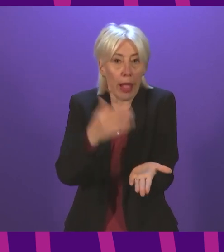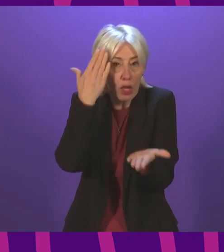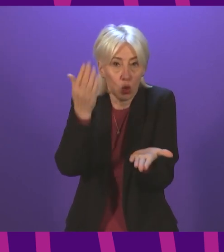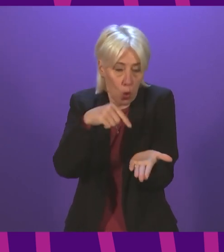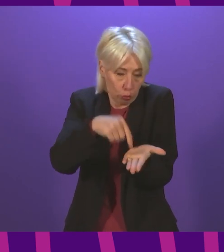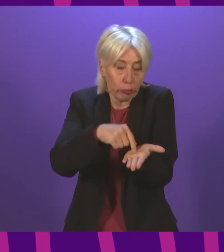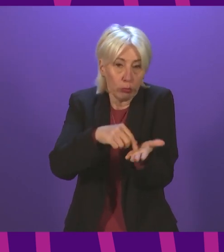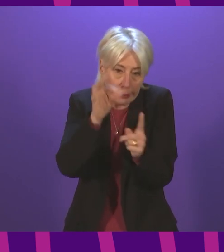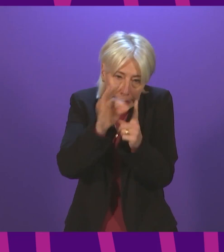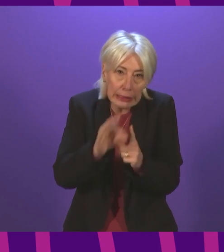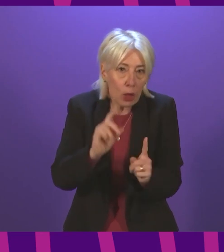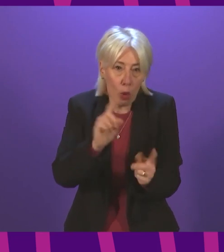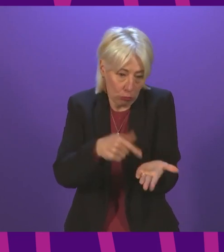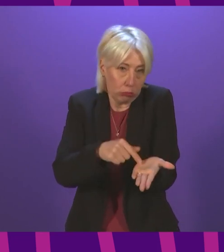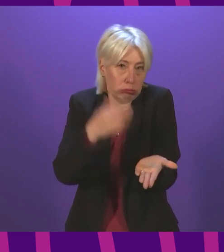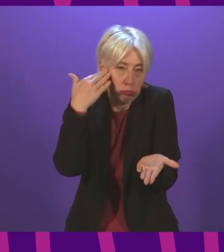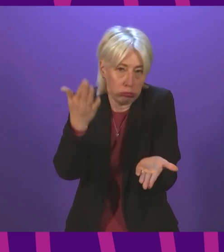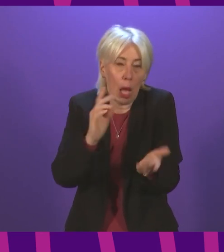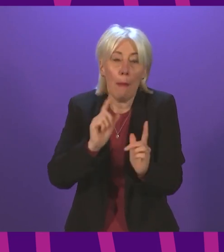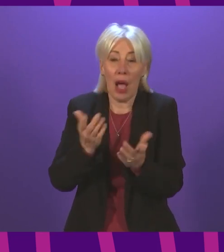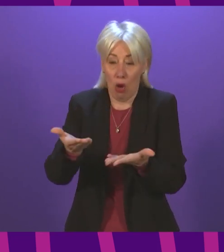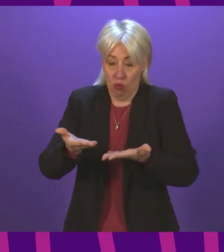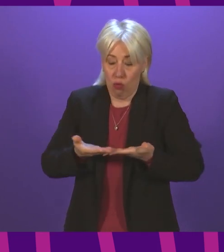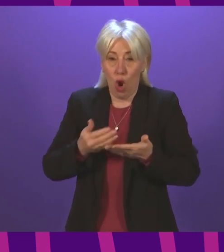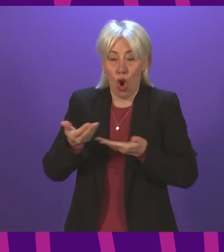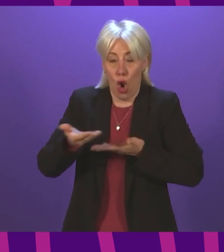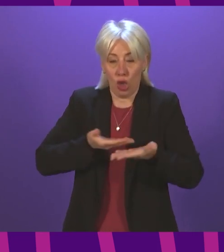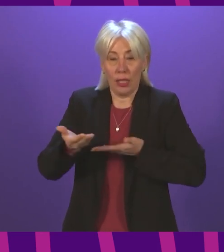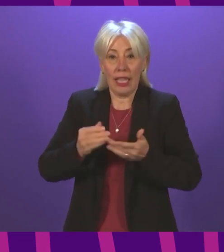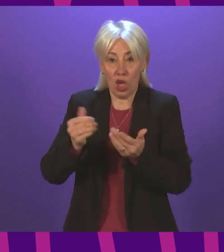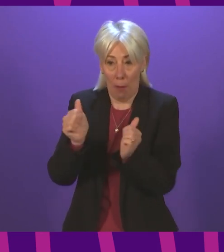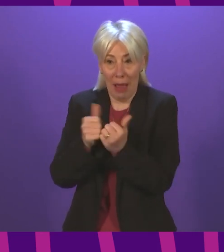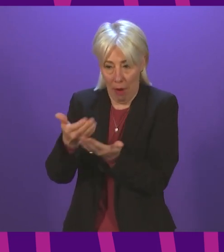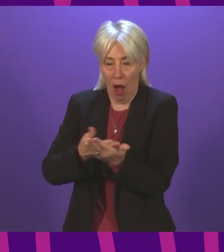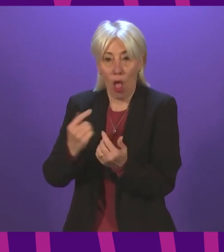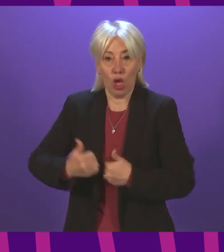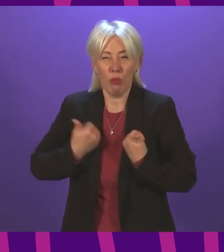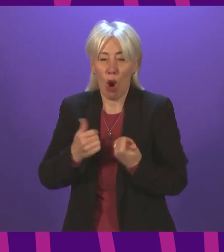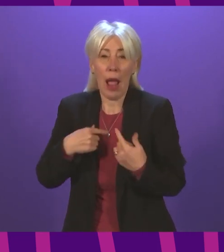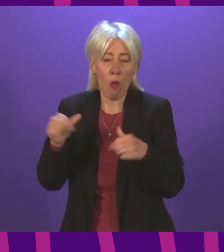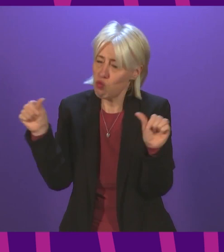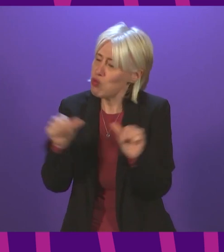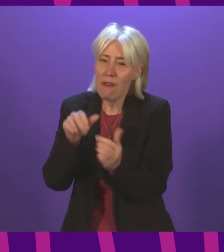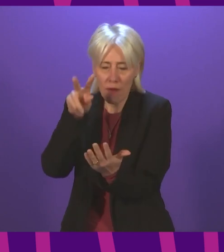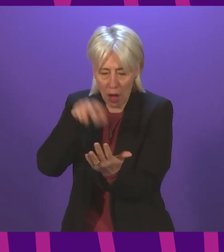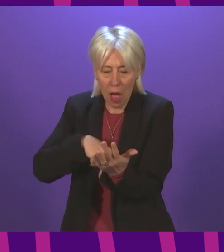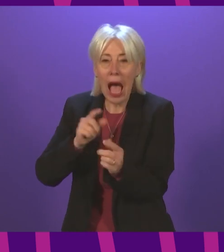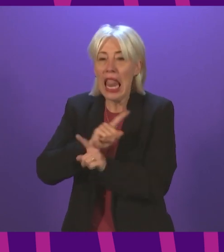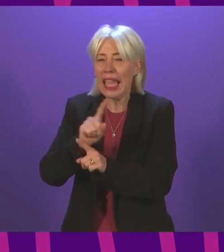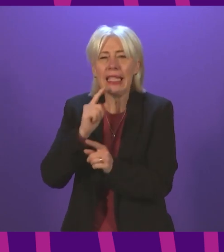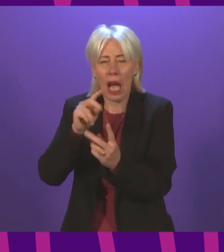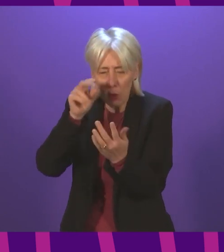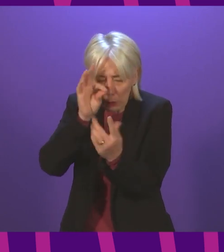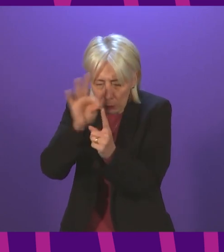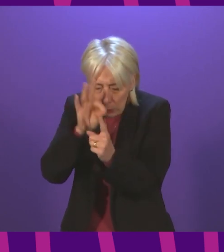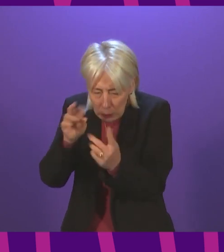on the look, and I only received the consultation this morning, I have had the chance to have a brief look at it. I will study it in more detail. But if